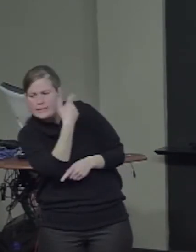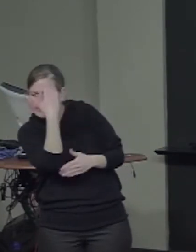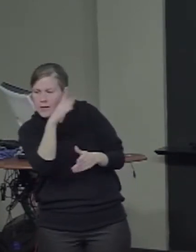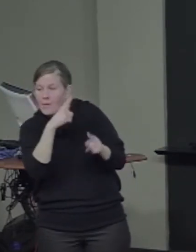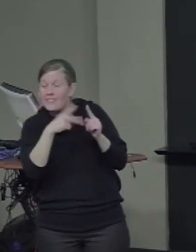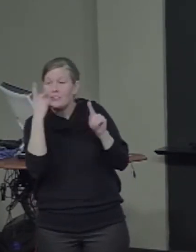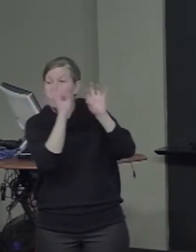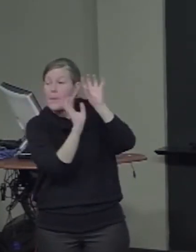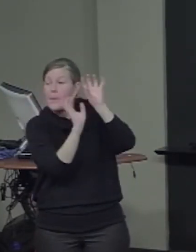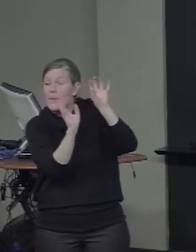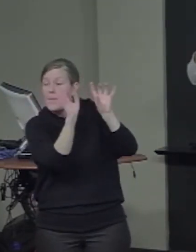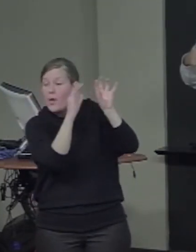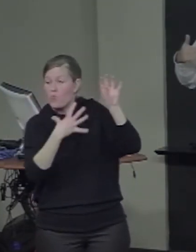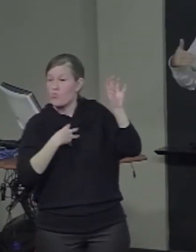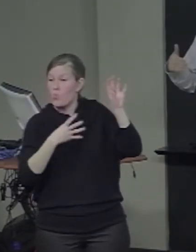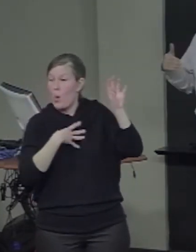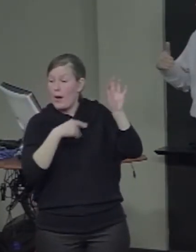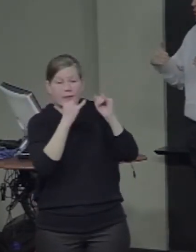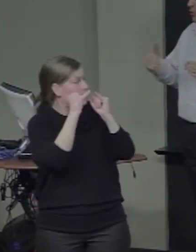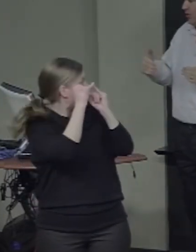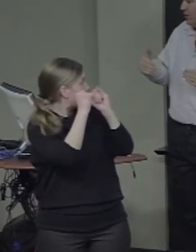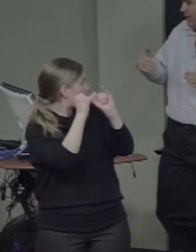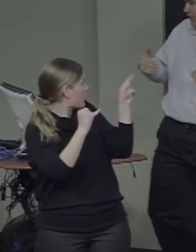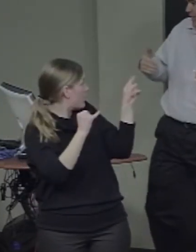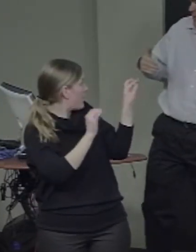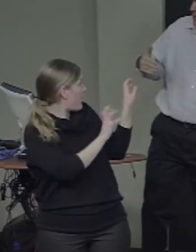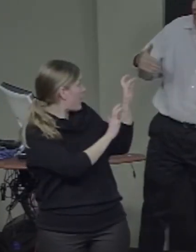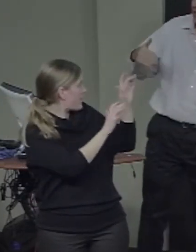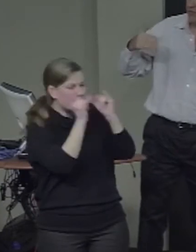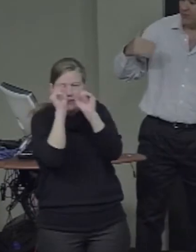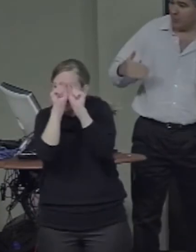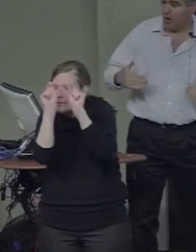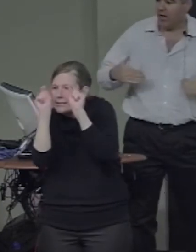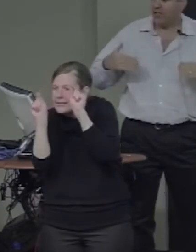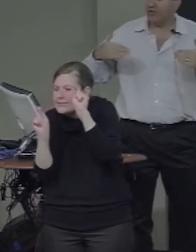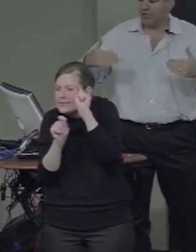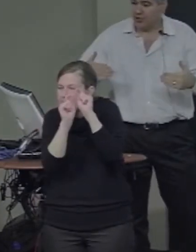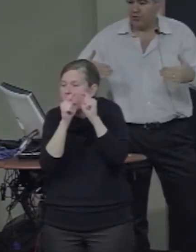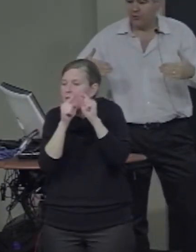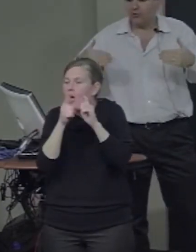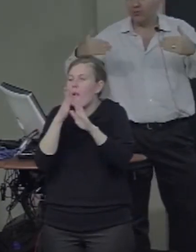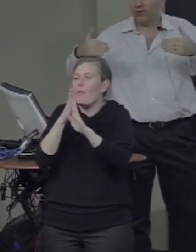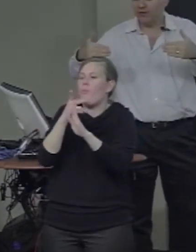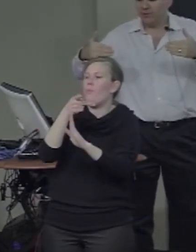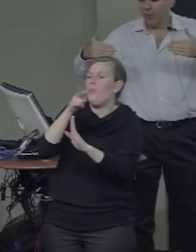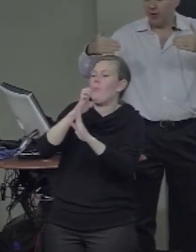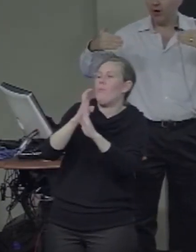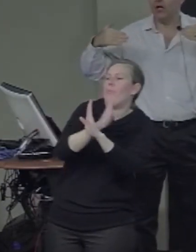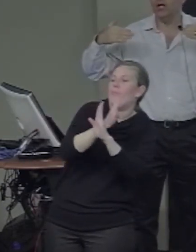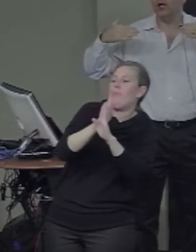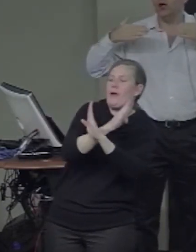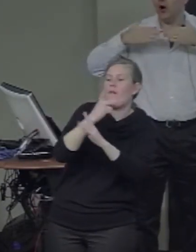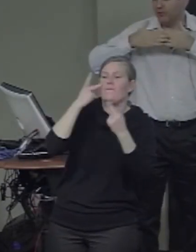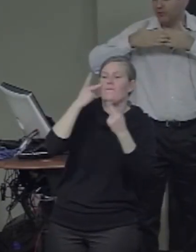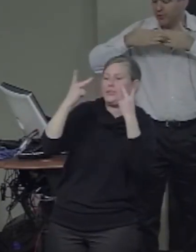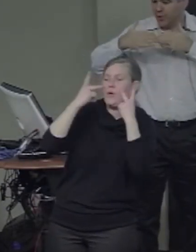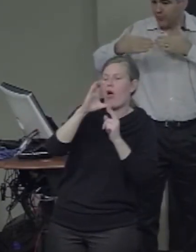dots show the lines between earlier visual cortical areas, V1, V2, V4,